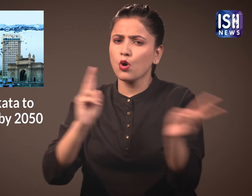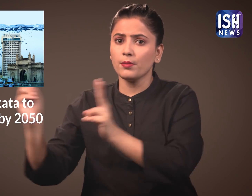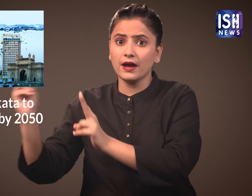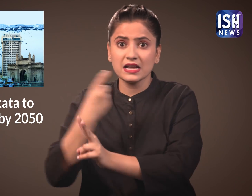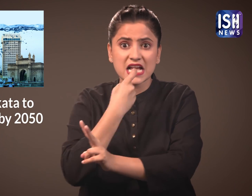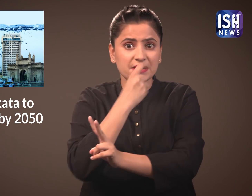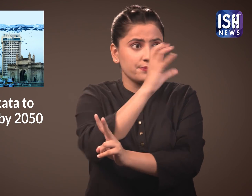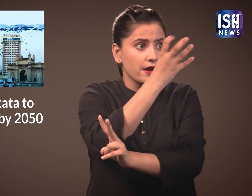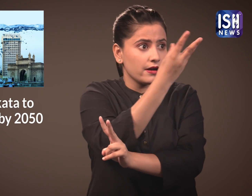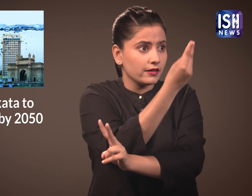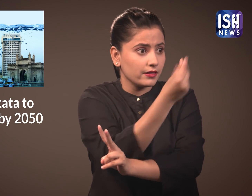water levels.